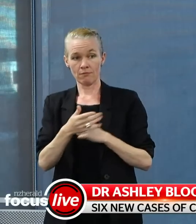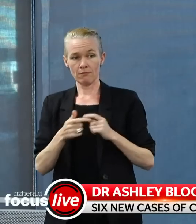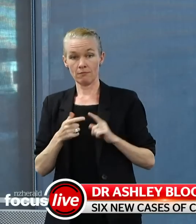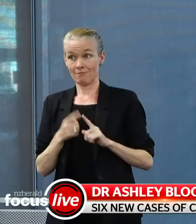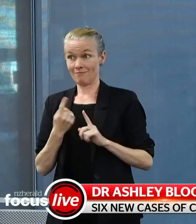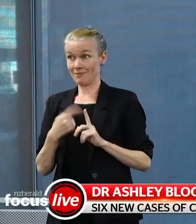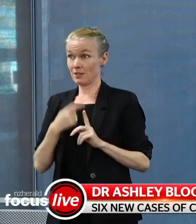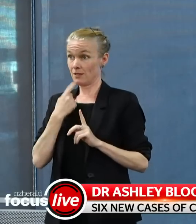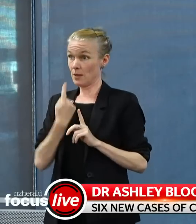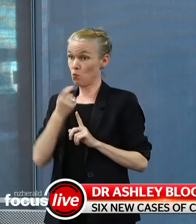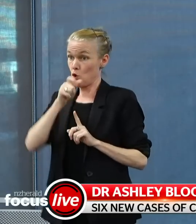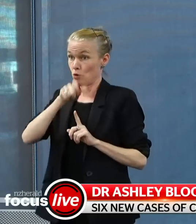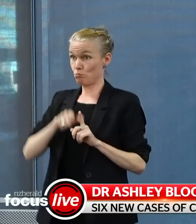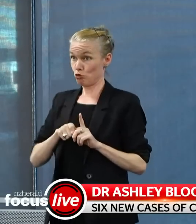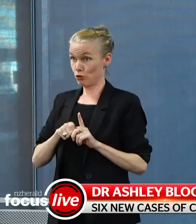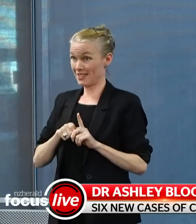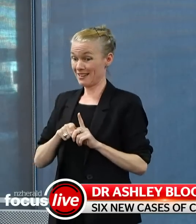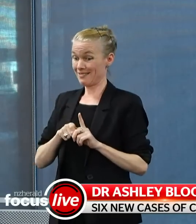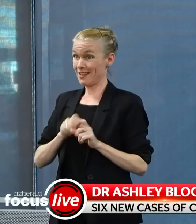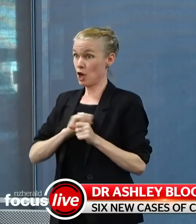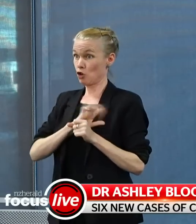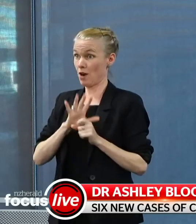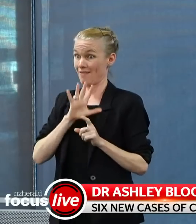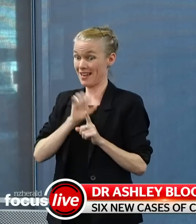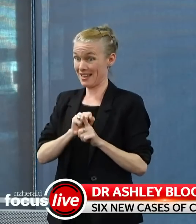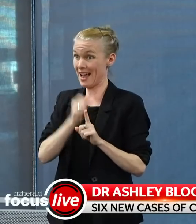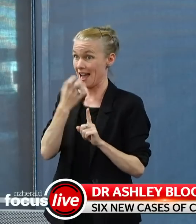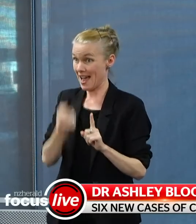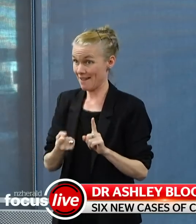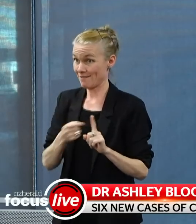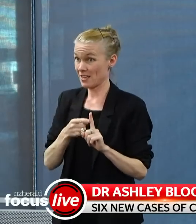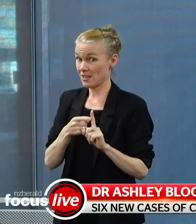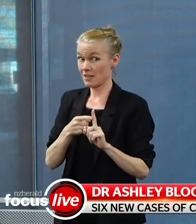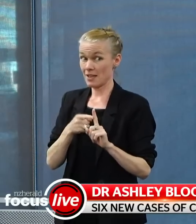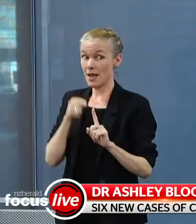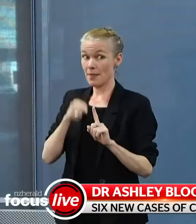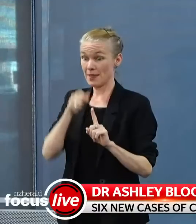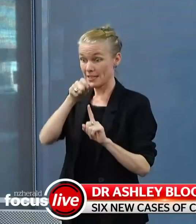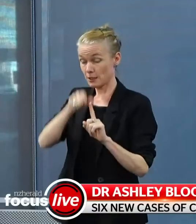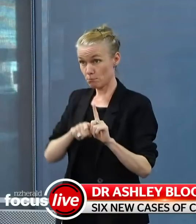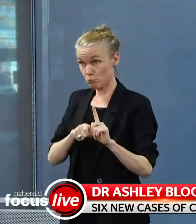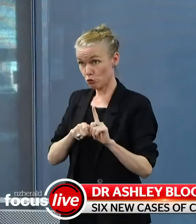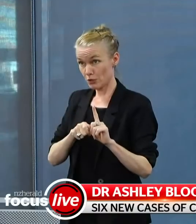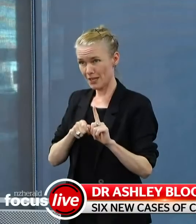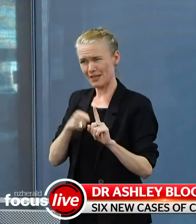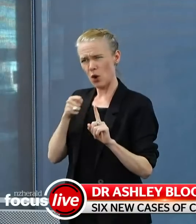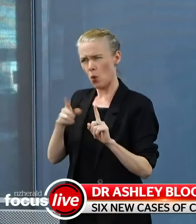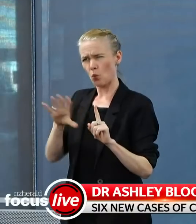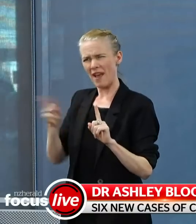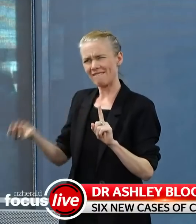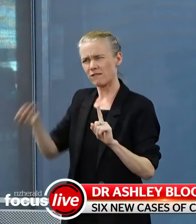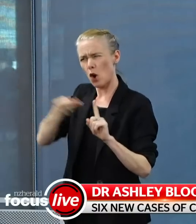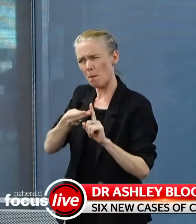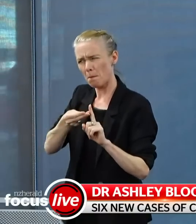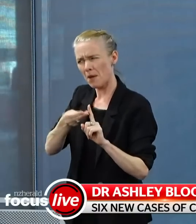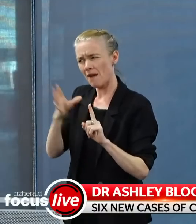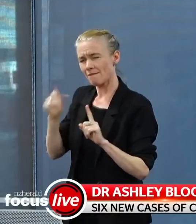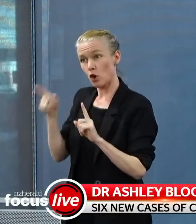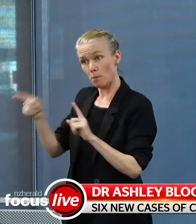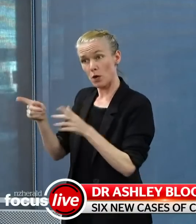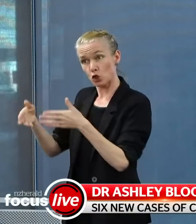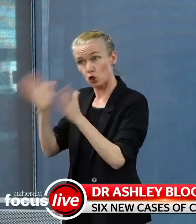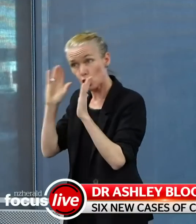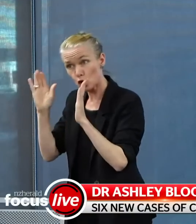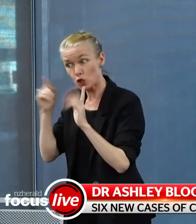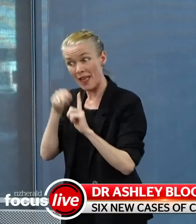to this funeral? Were they a close contact or known close contact of people from the wider evangelical church? So the person